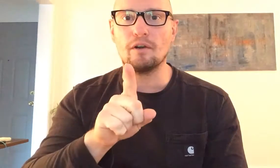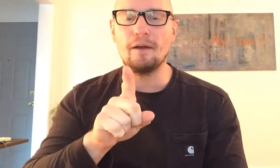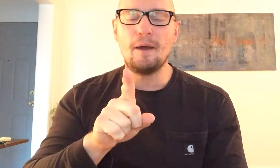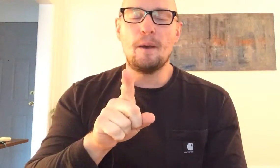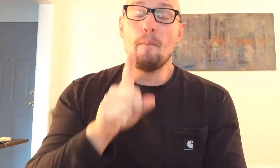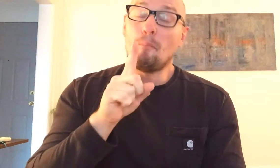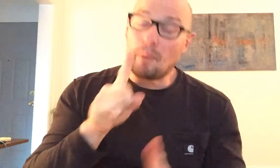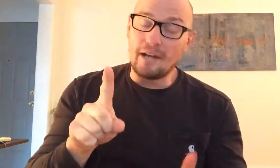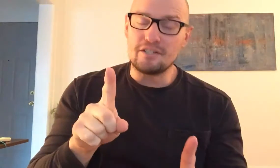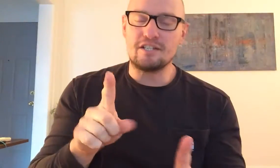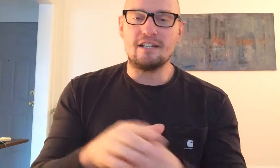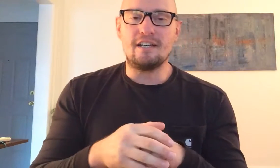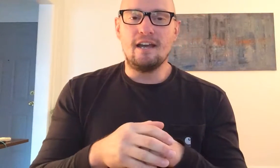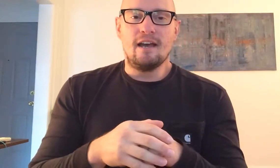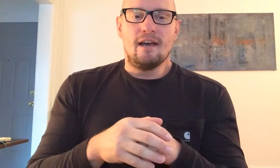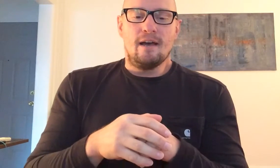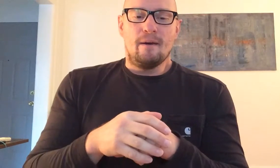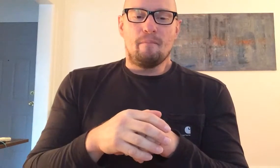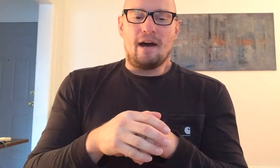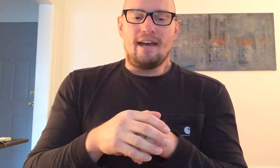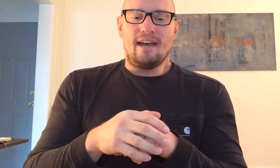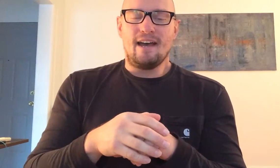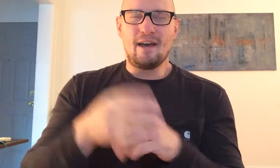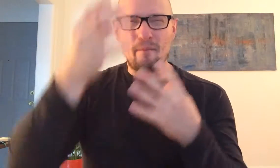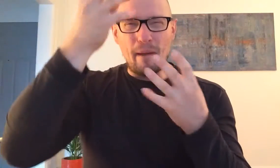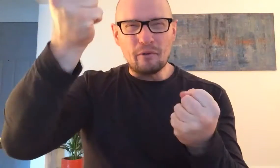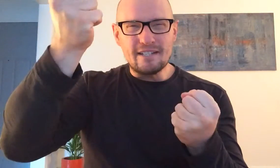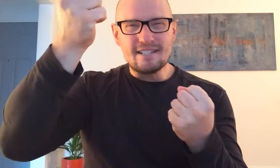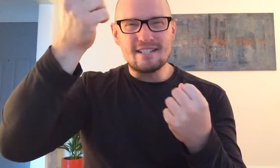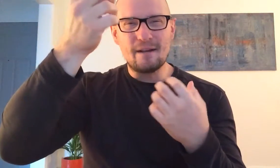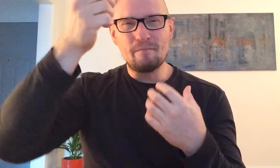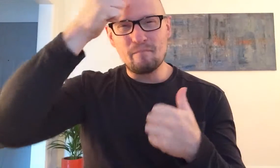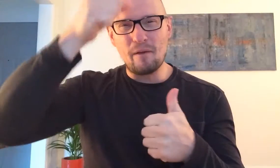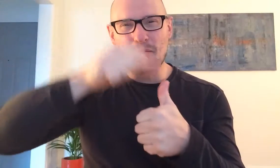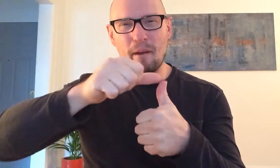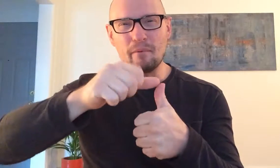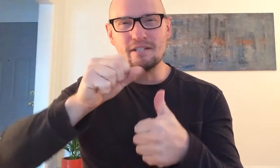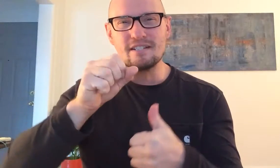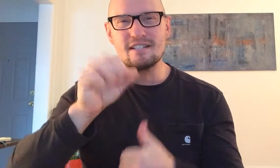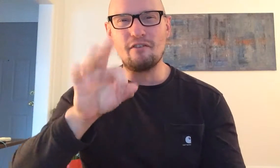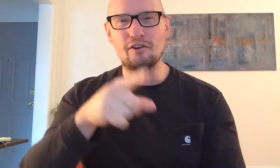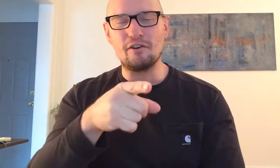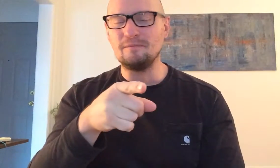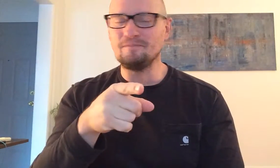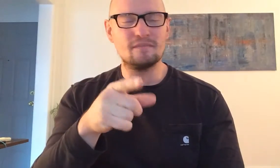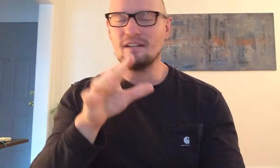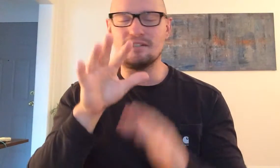but she my memories my remembrance of her are